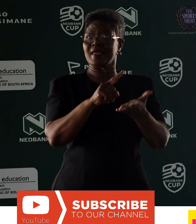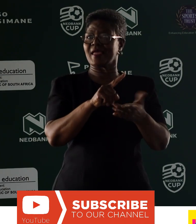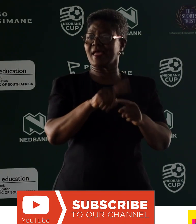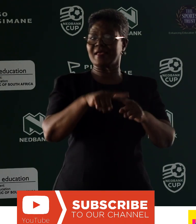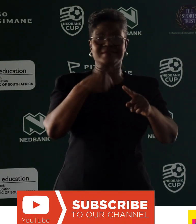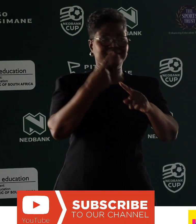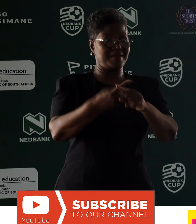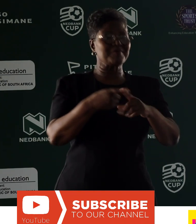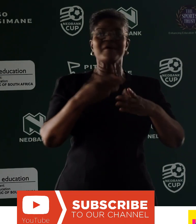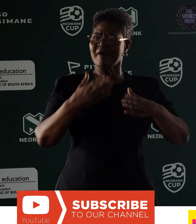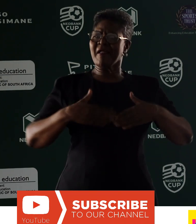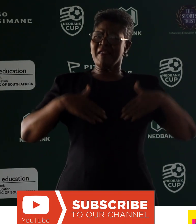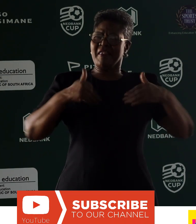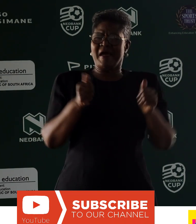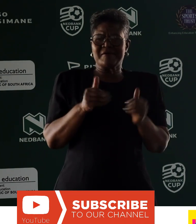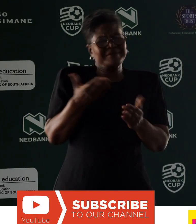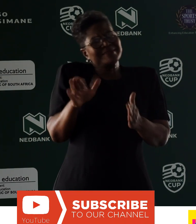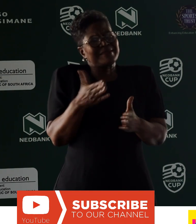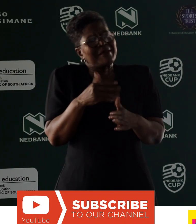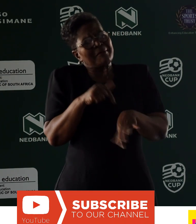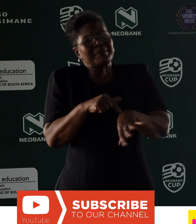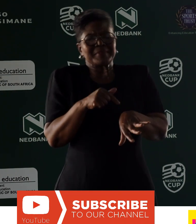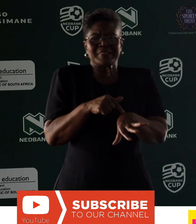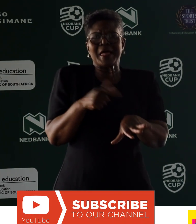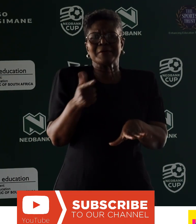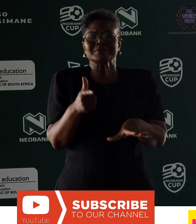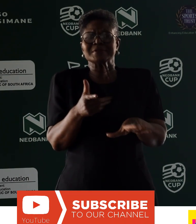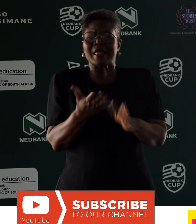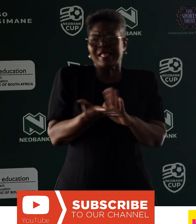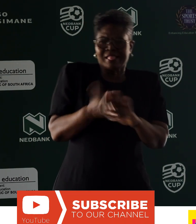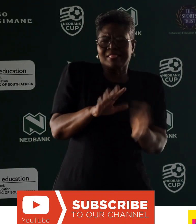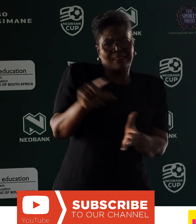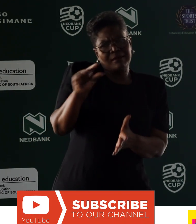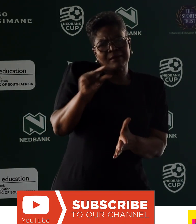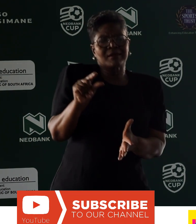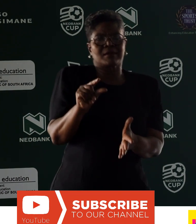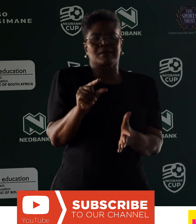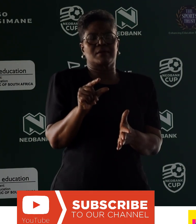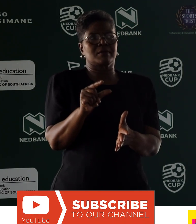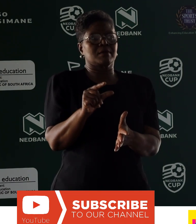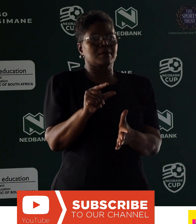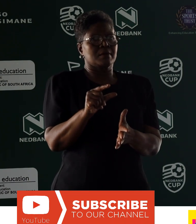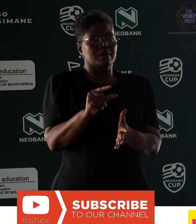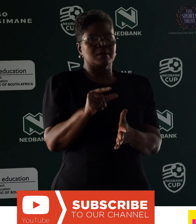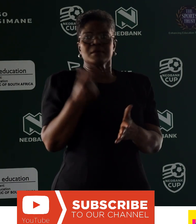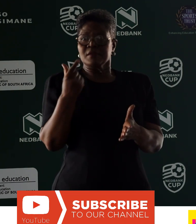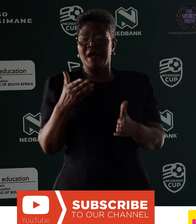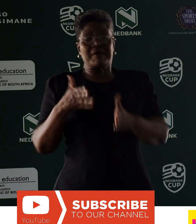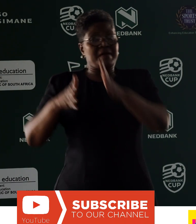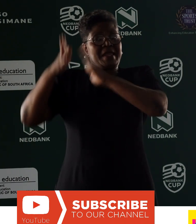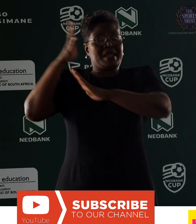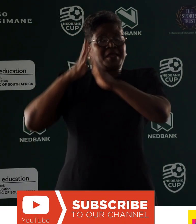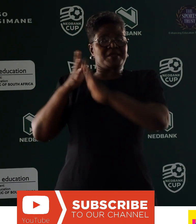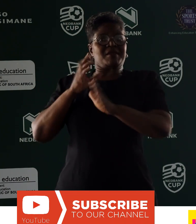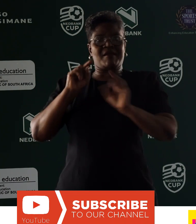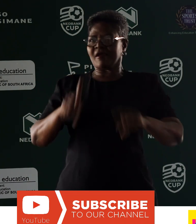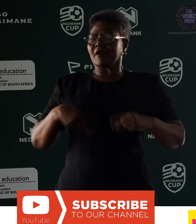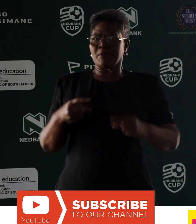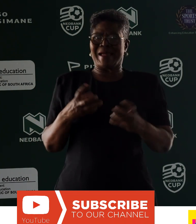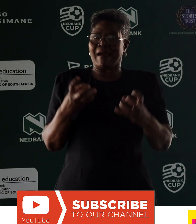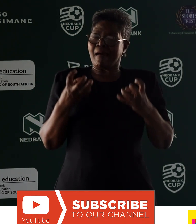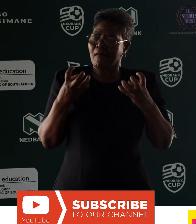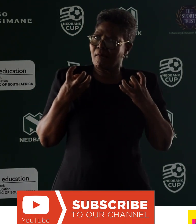we must die a vehicle. No great nation can go through its history without having to make hard choices.